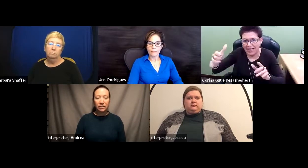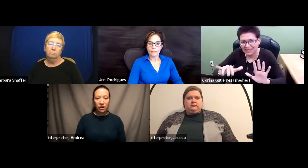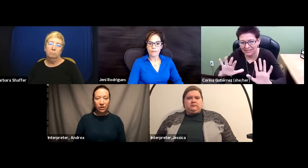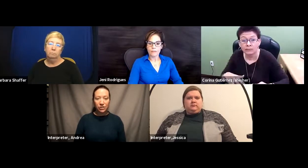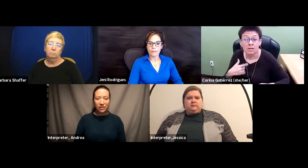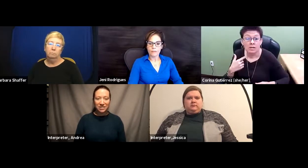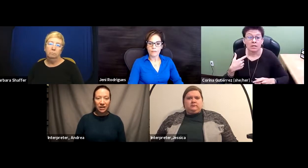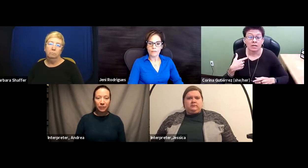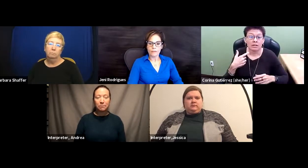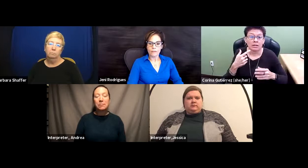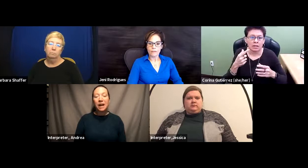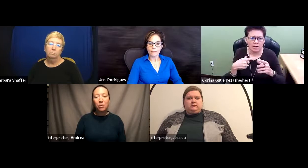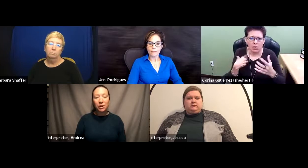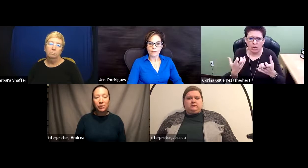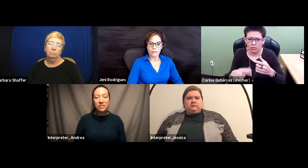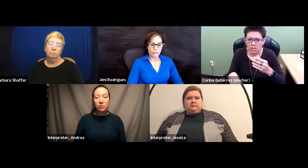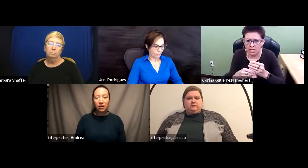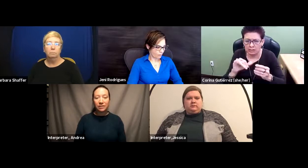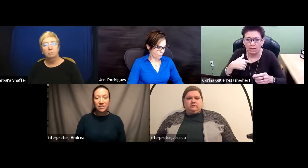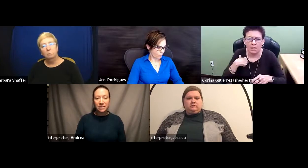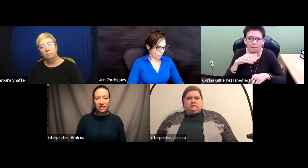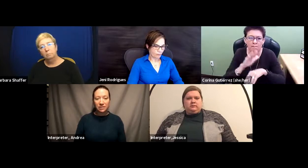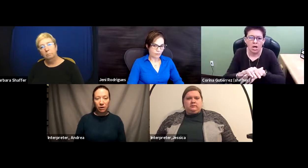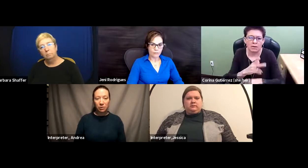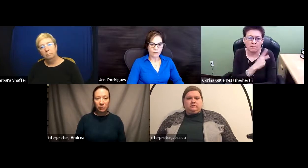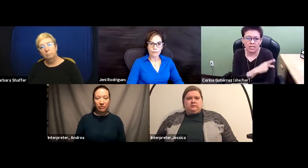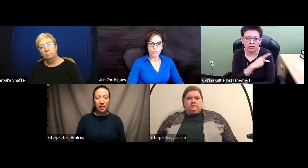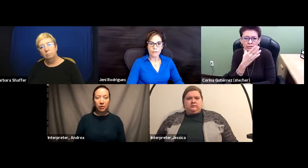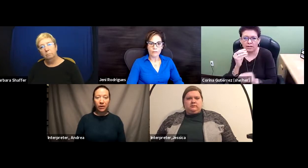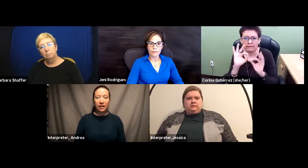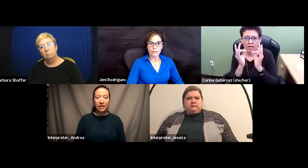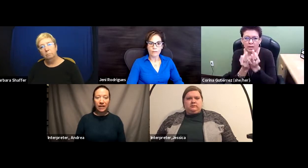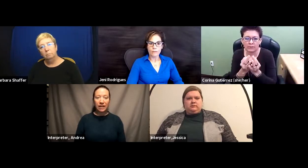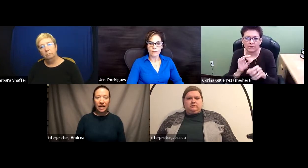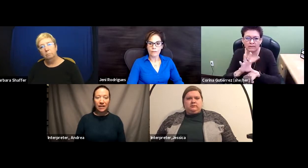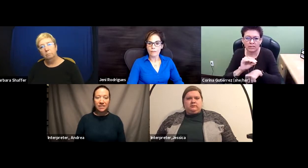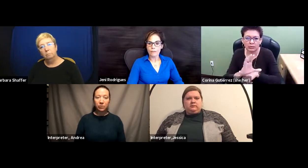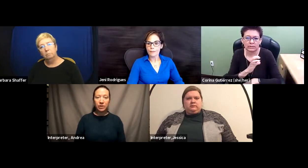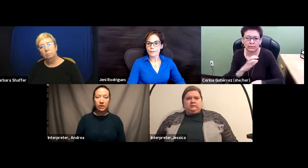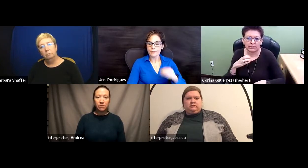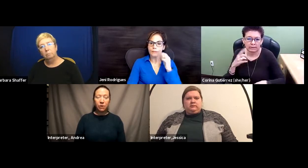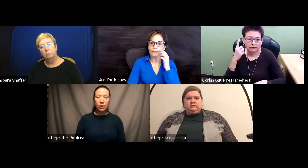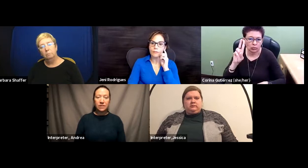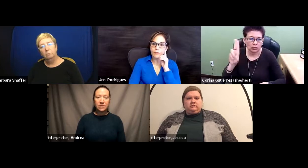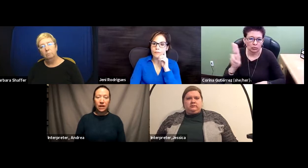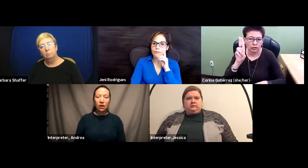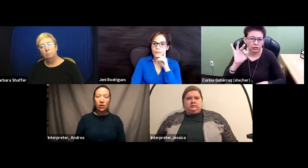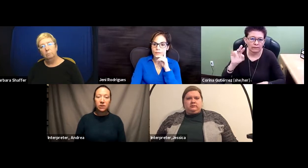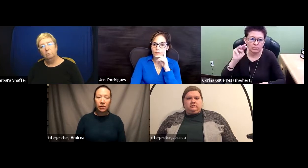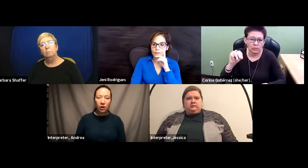large. And I won't go into all of the details of what we provide. But what I can add is that we focus, I also am